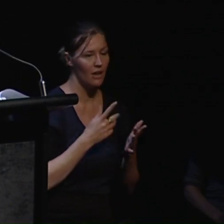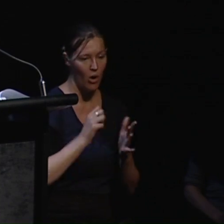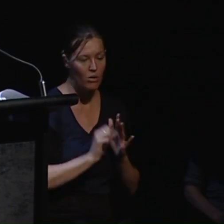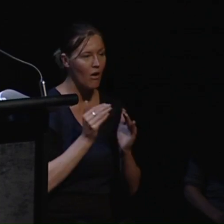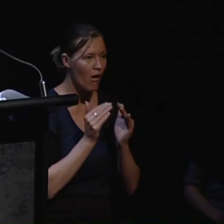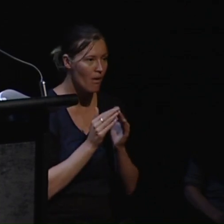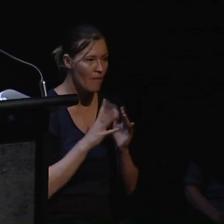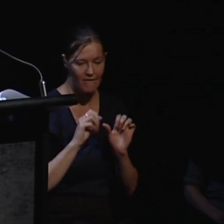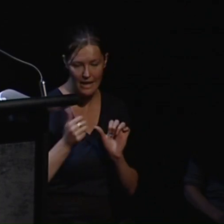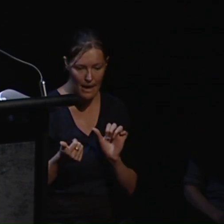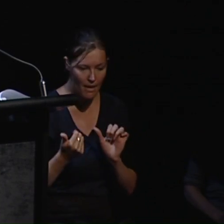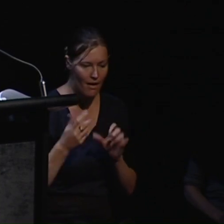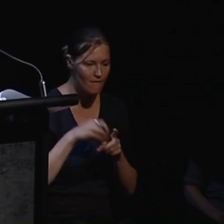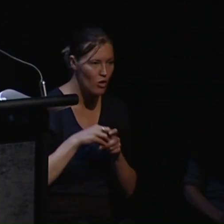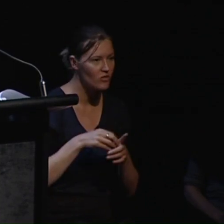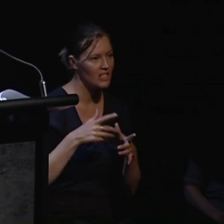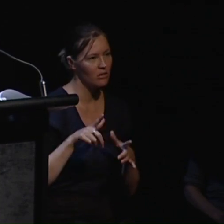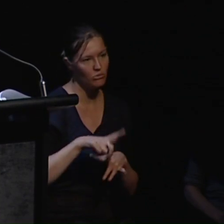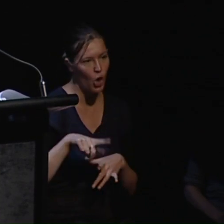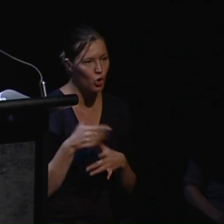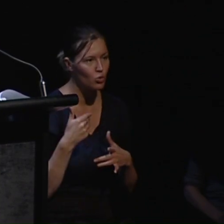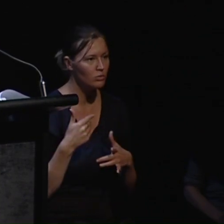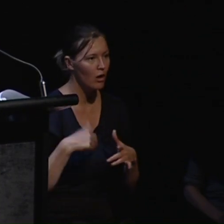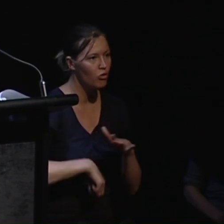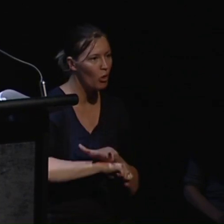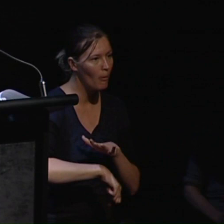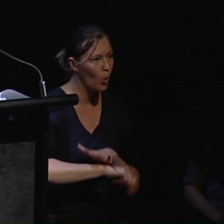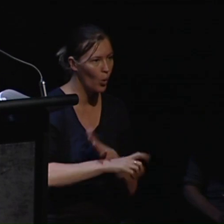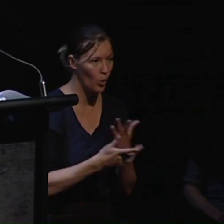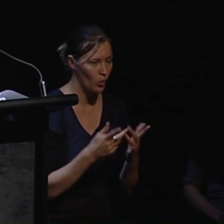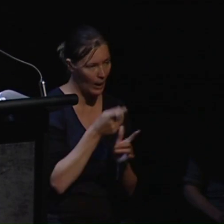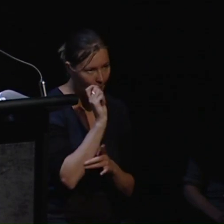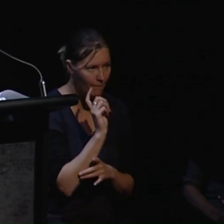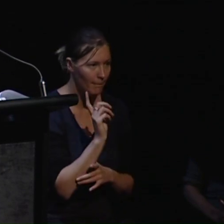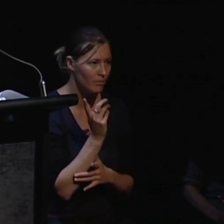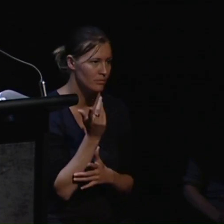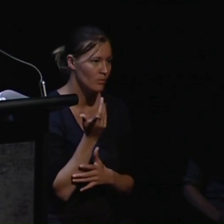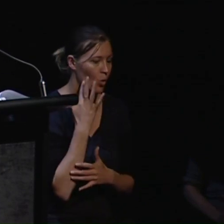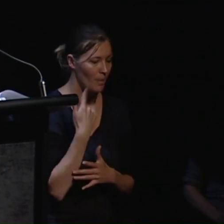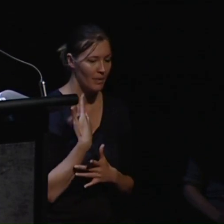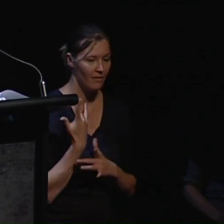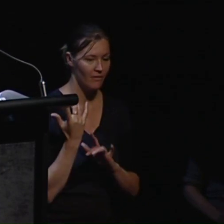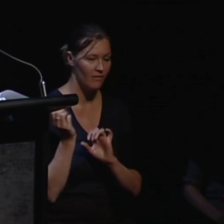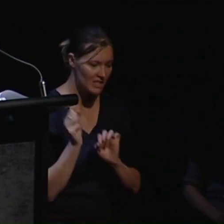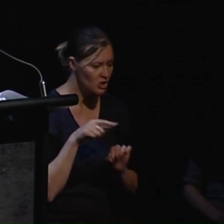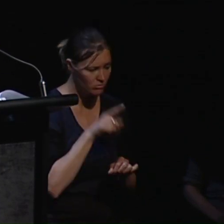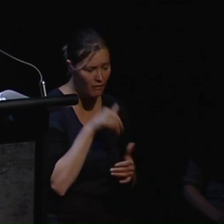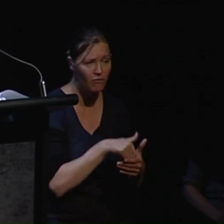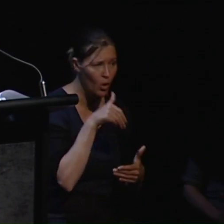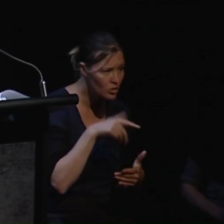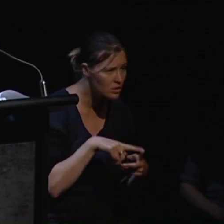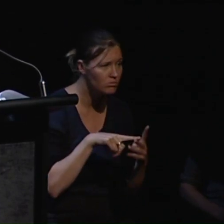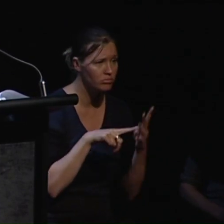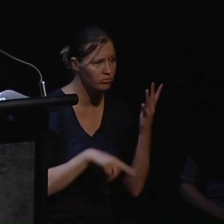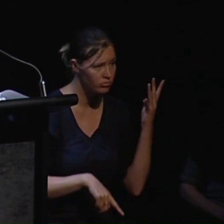being a member of the local social football club, being there to visit when people like me come from interstate, being a voter, has